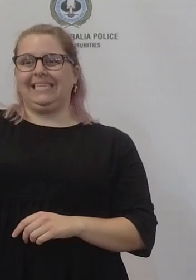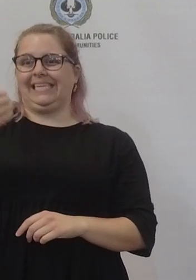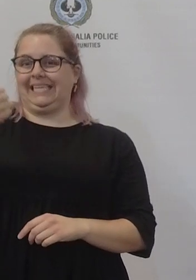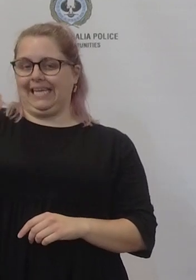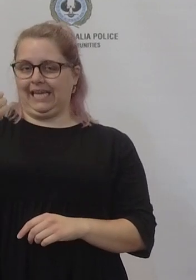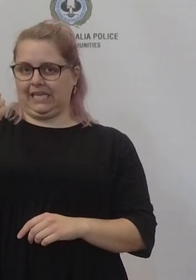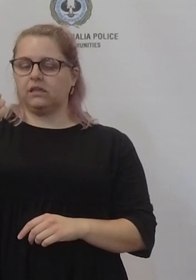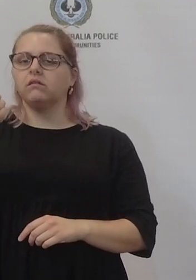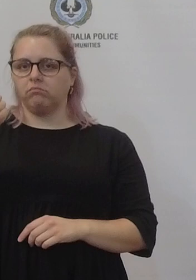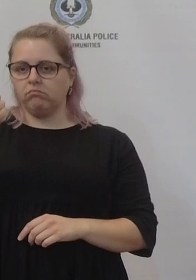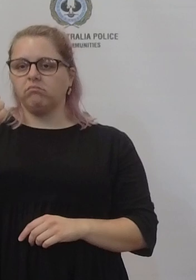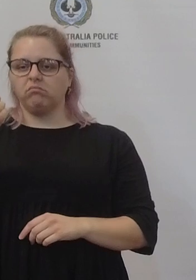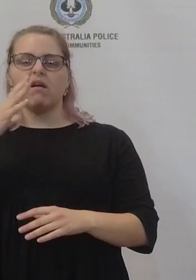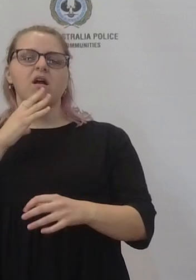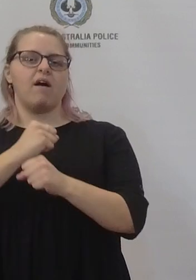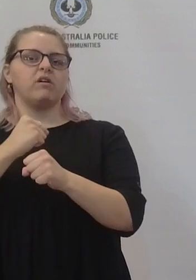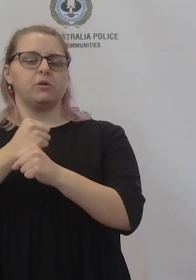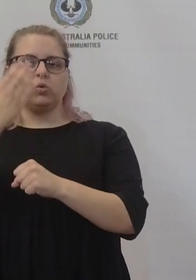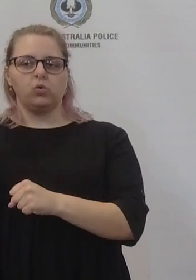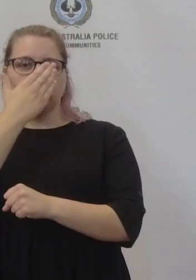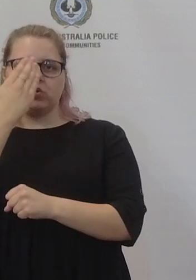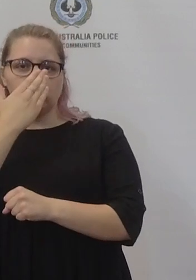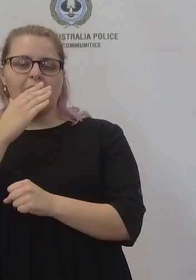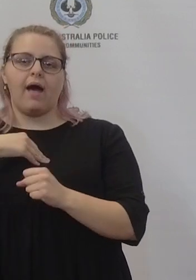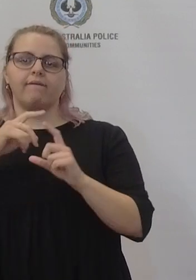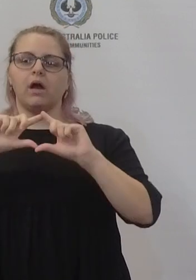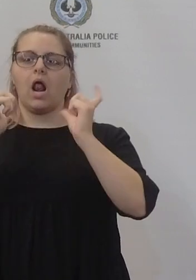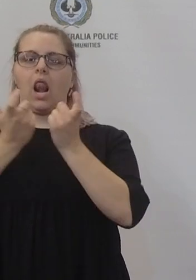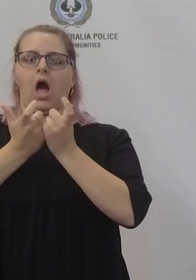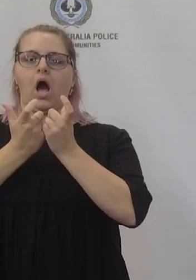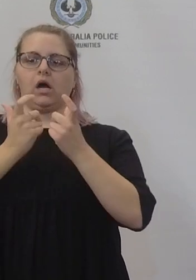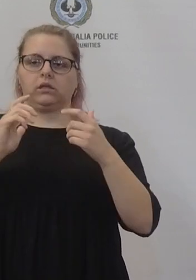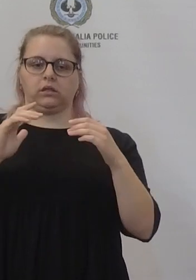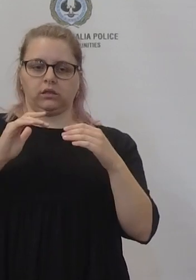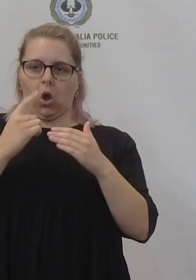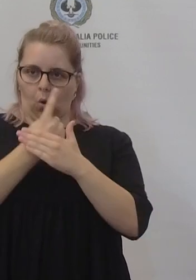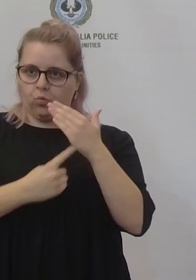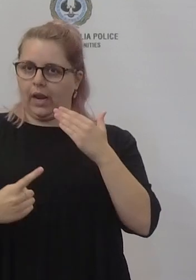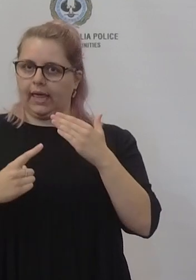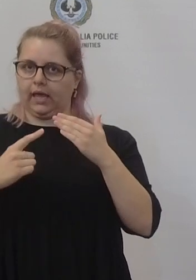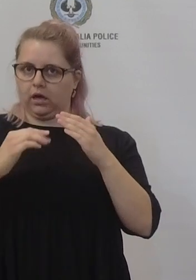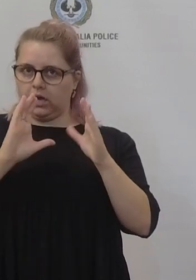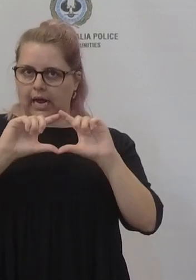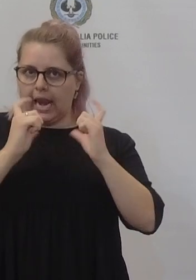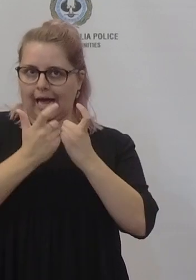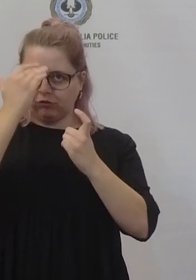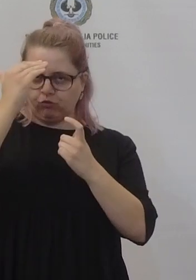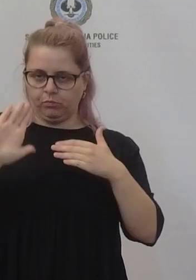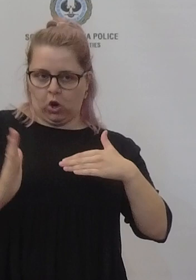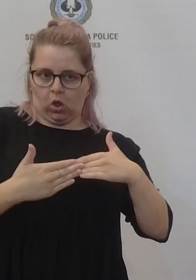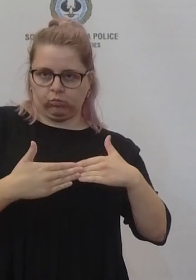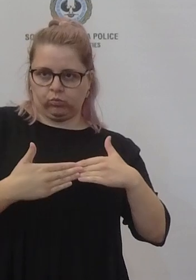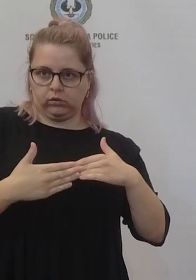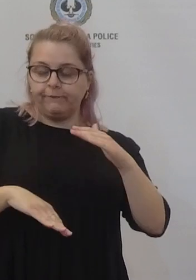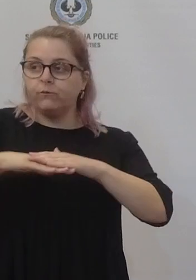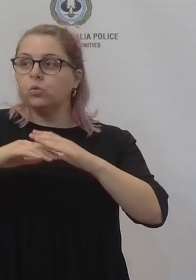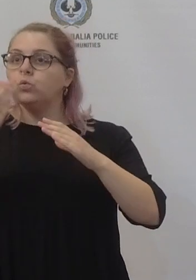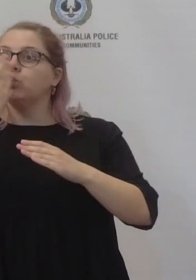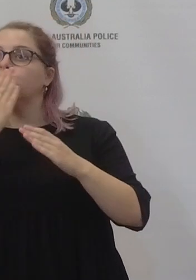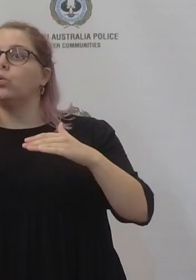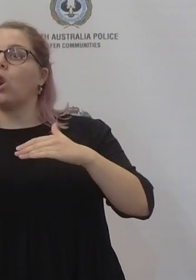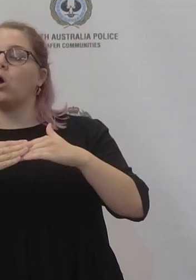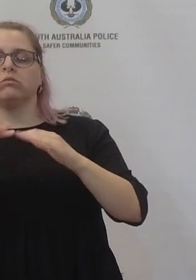where we have a class closure one of those circuit breakers that I've spoken about before so that's not a whole school um